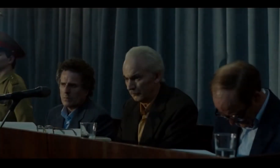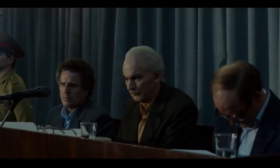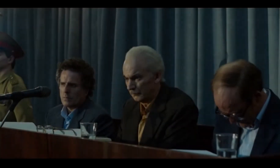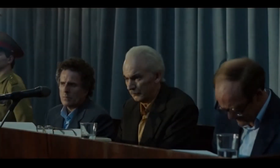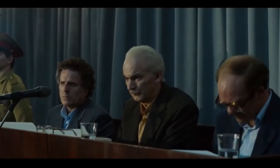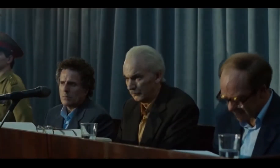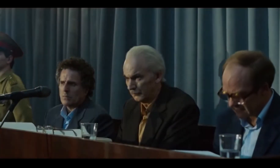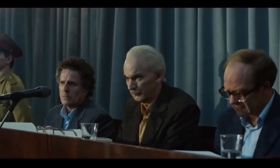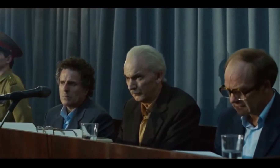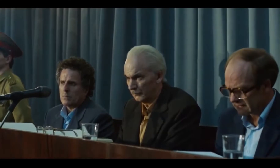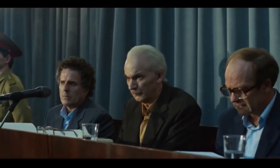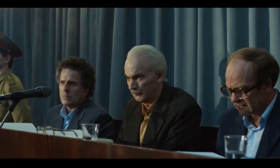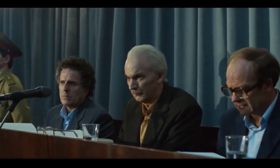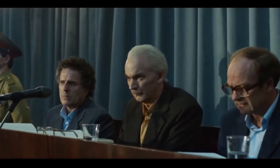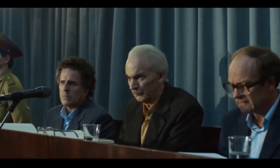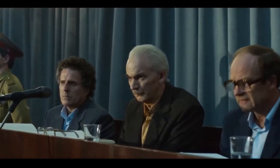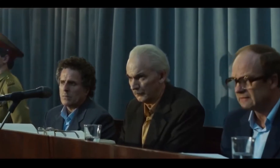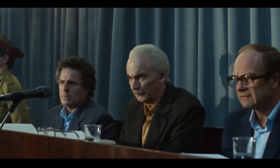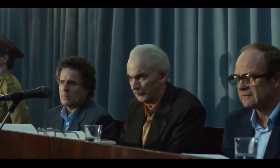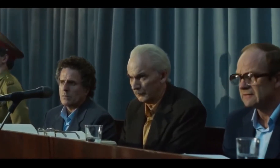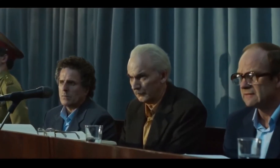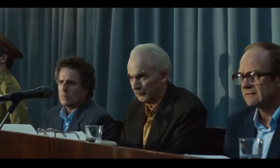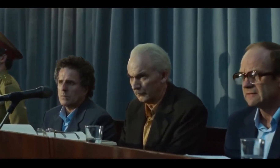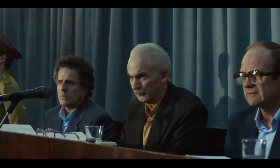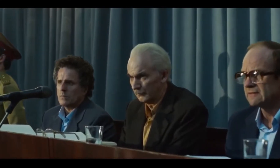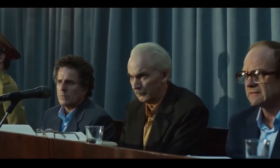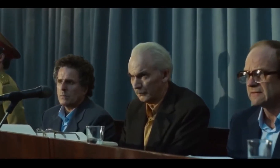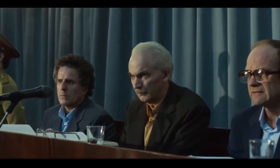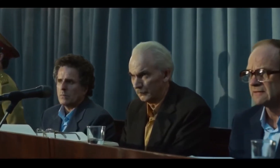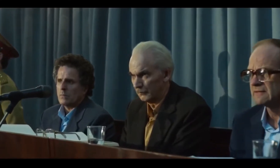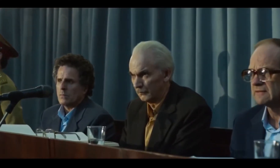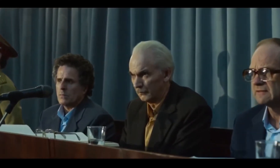knew the shutdown button could act as a detonator.